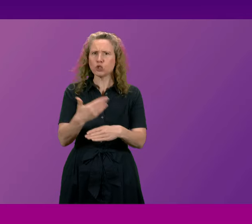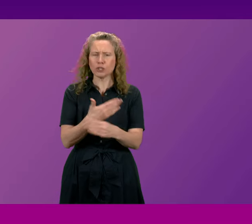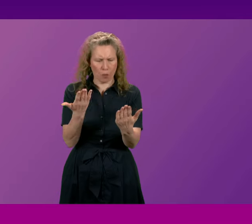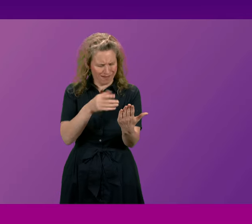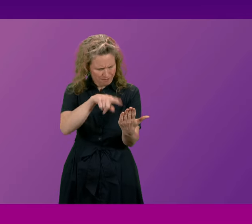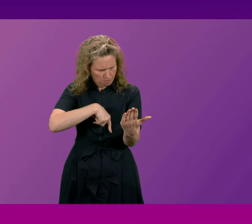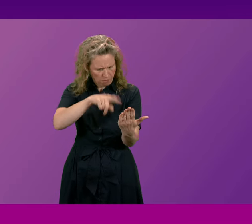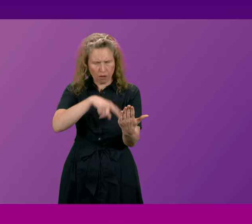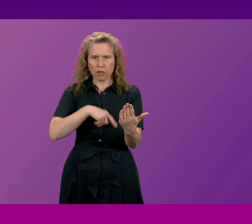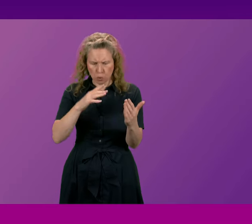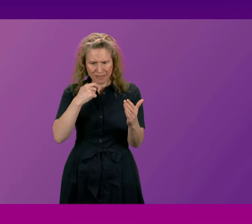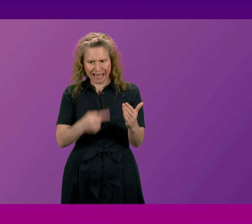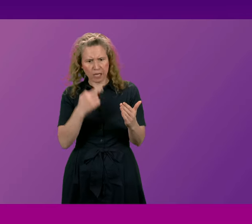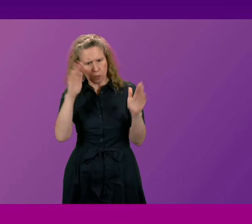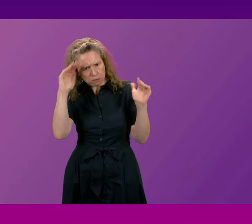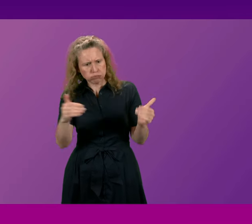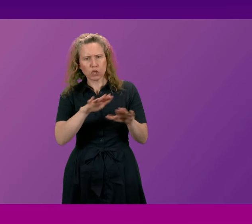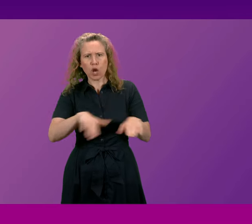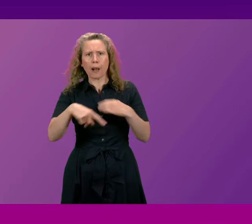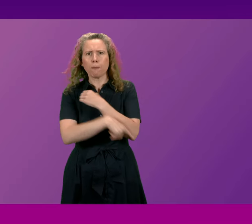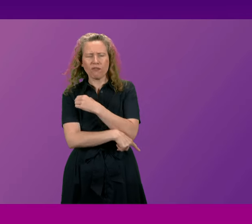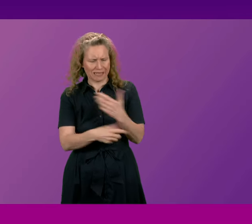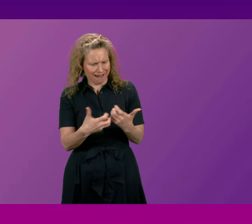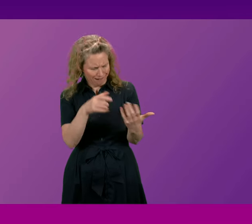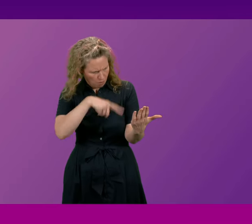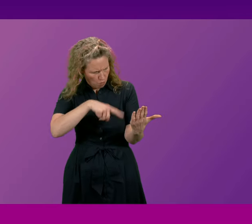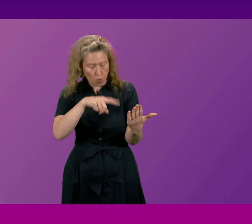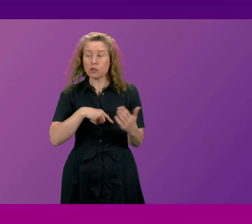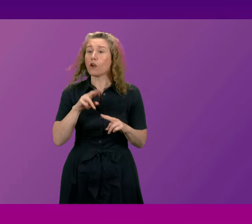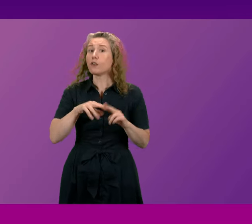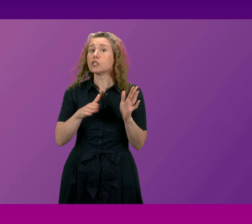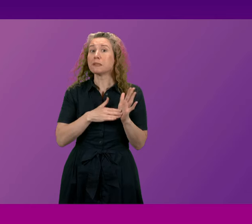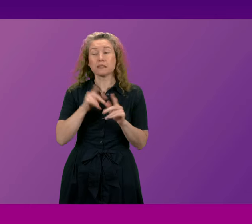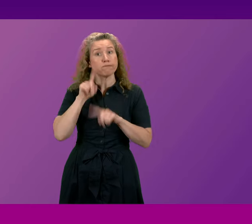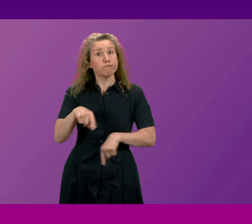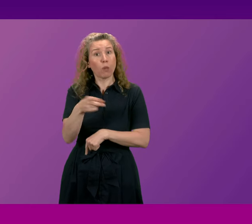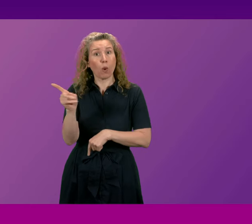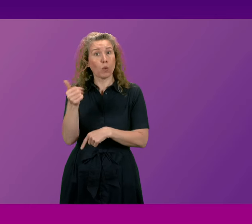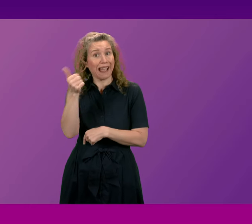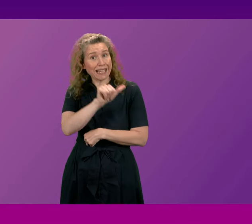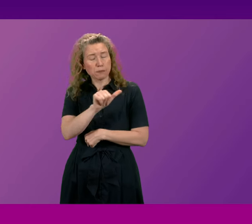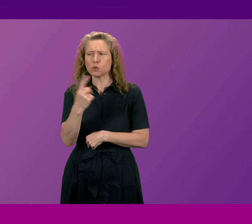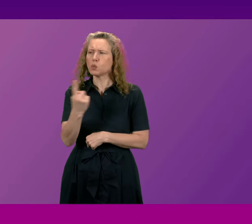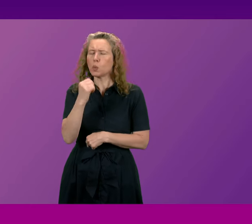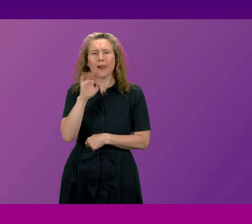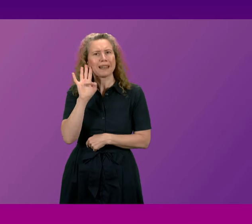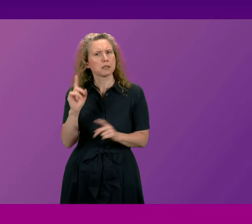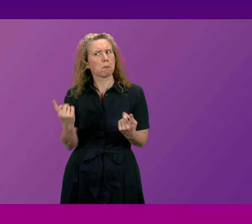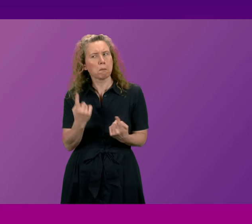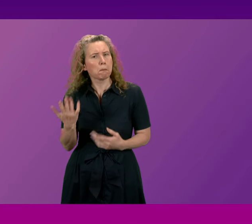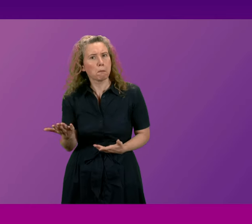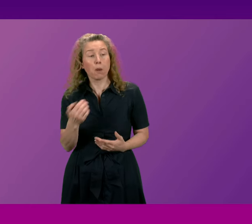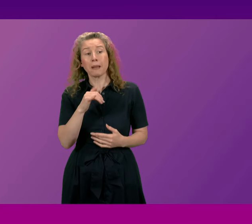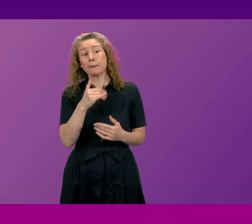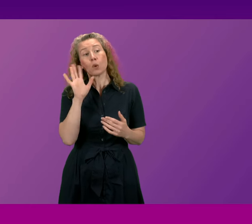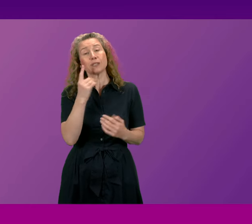child poverty. So, if the First Minister won't listen to these experts, perhaps John Swinney will listen